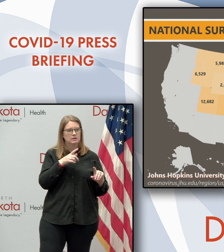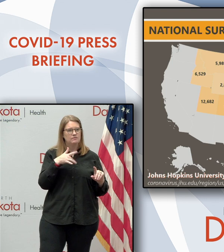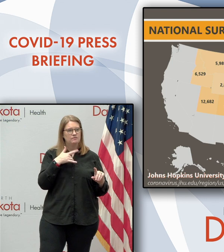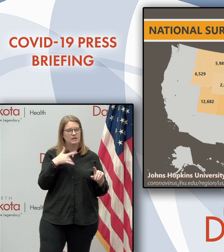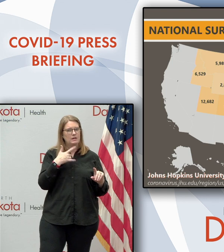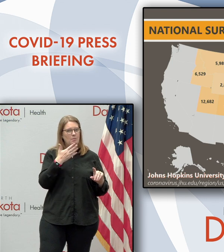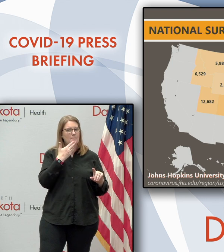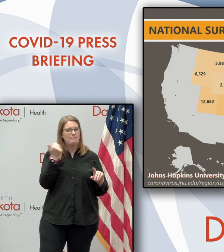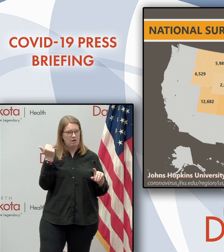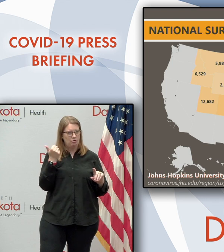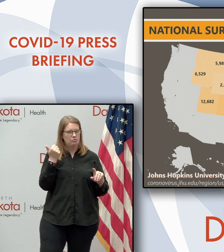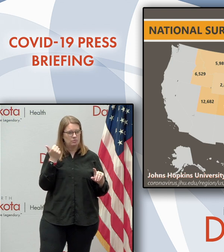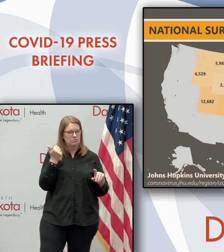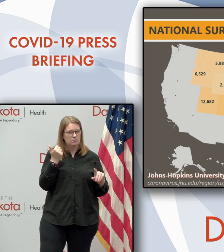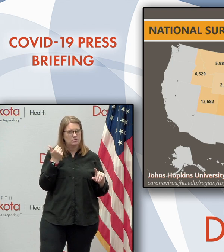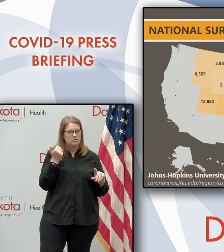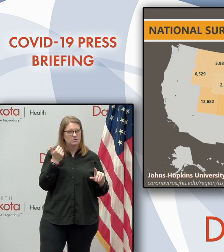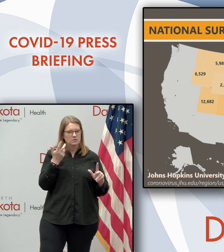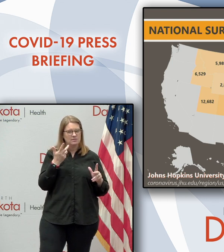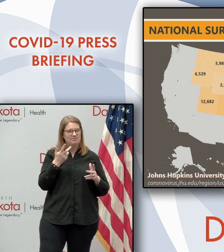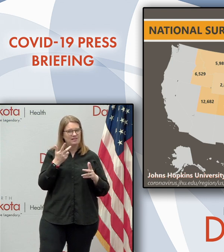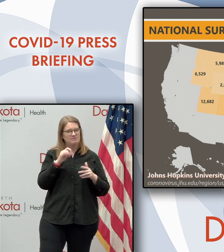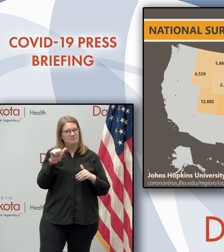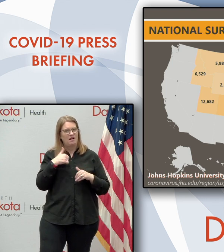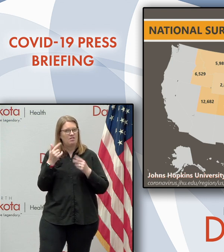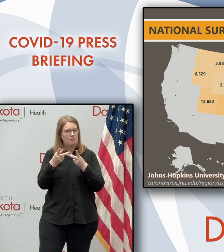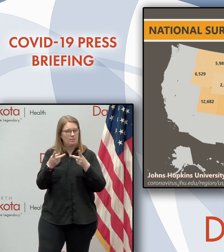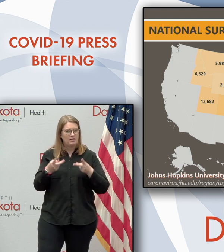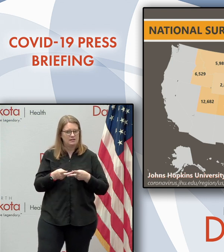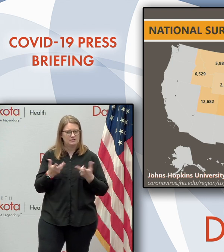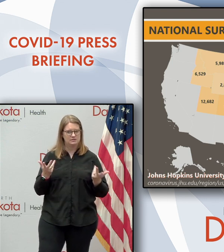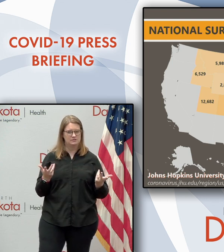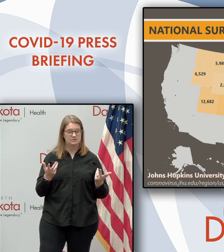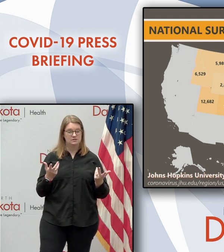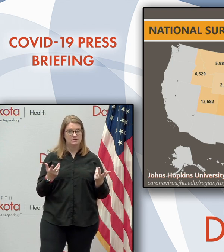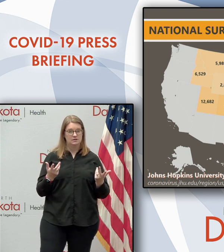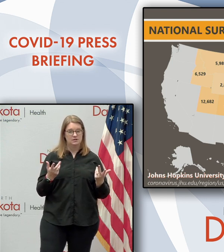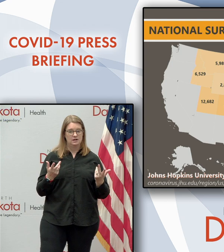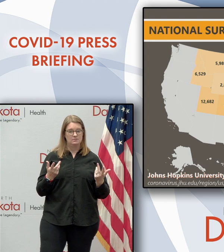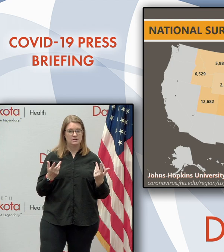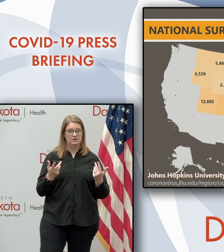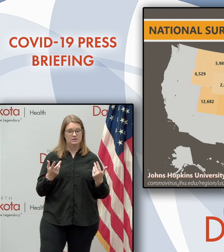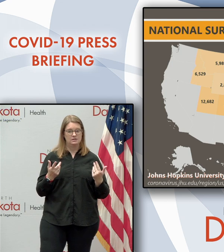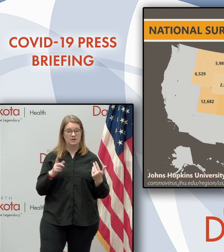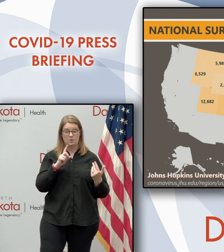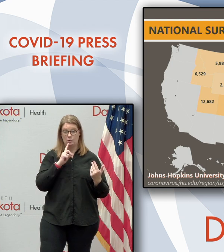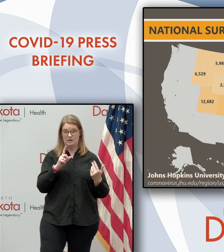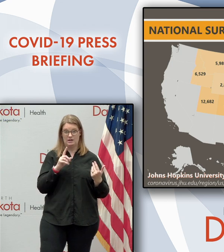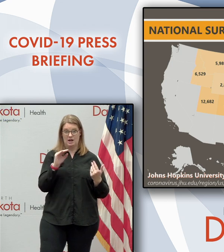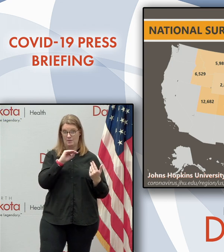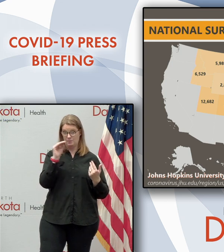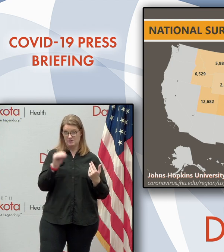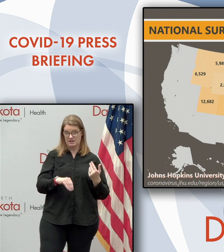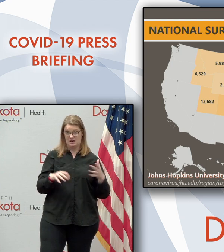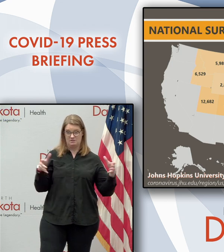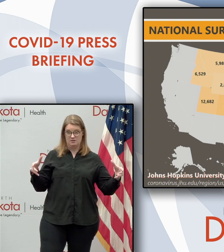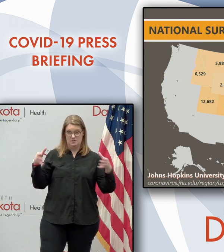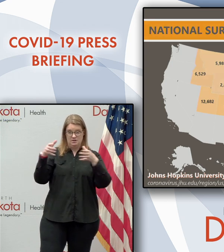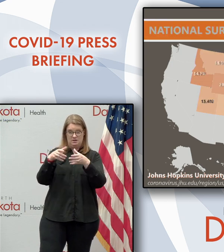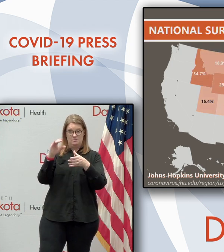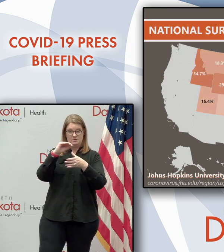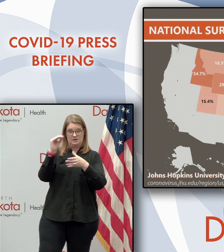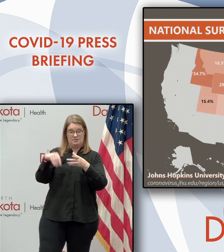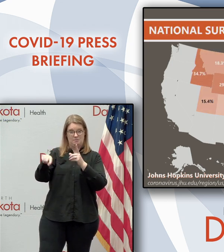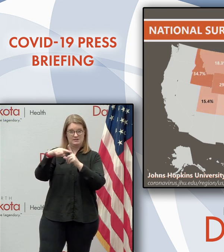what we, what within some of the, in the region are. if we take a look at the national surgeon cases on a percentage basis, on a percent positivity on the next